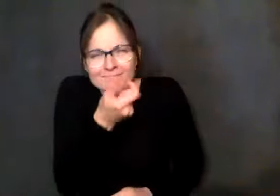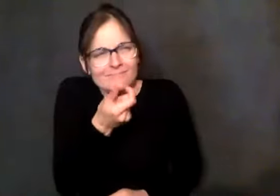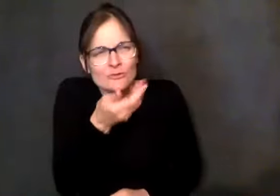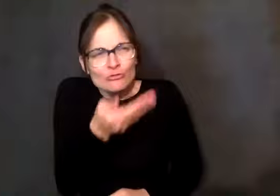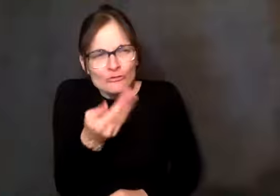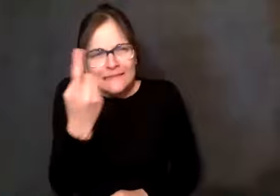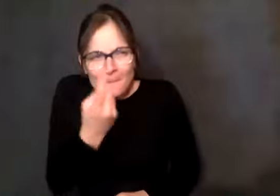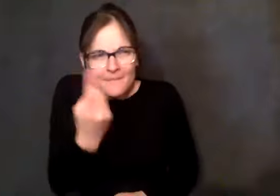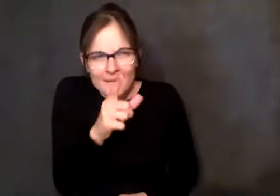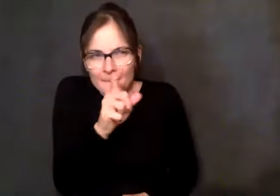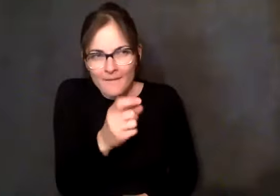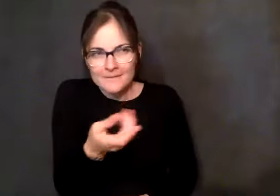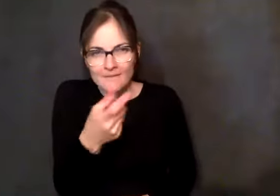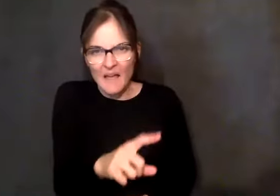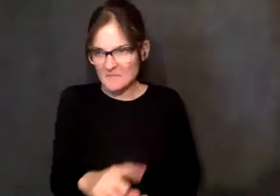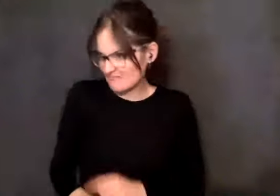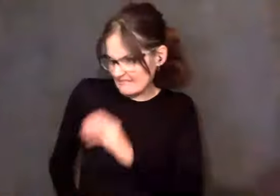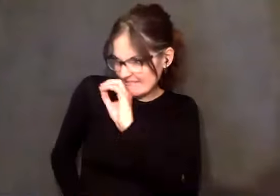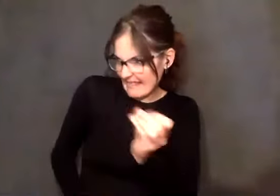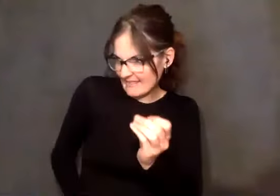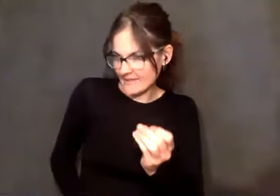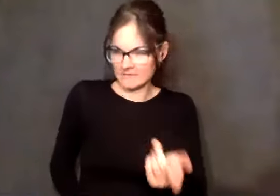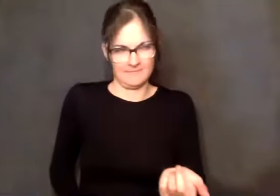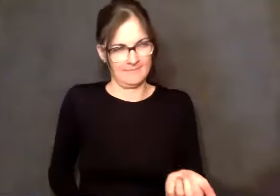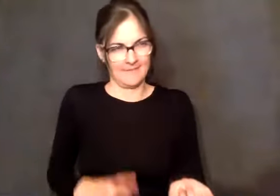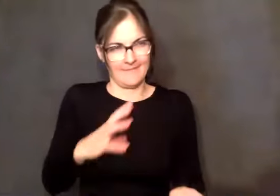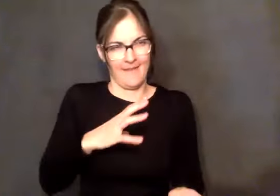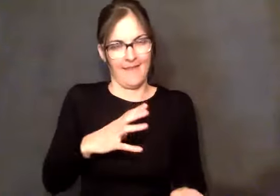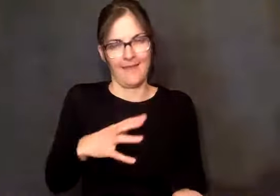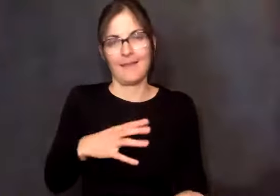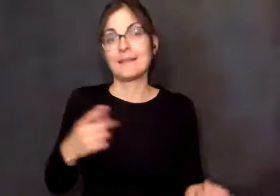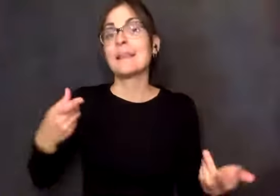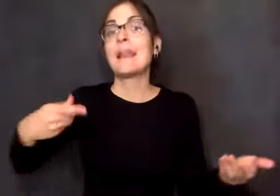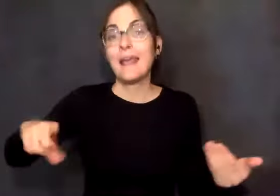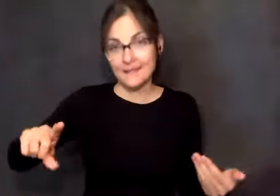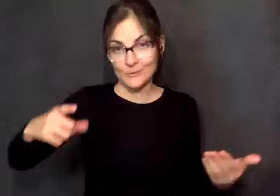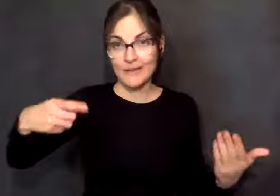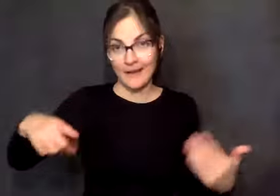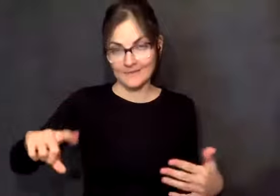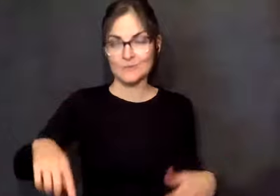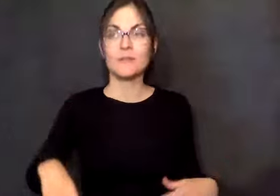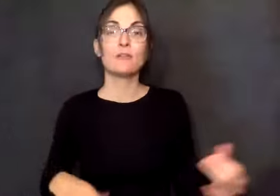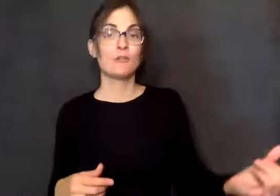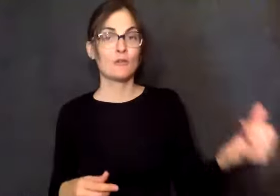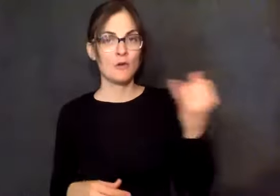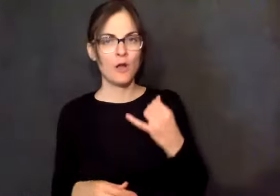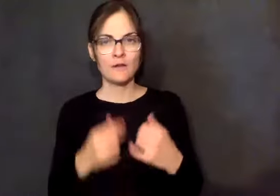something good's bound to have happened. Well, when he called me the next week, this was what was so damn funny.